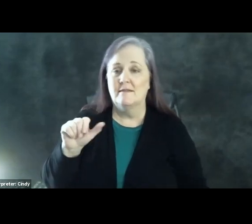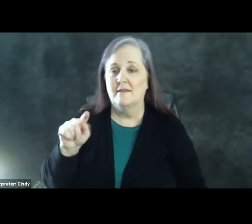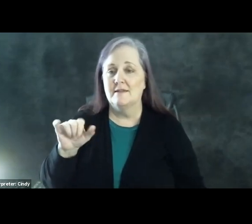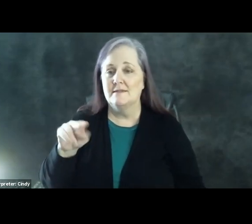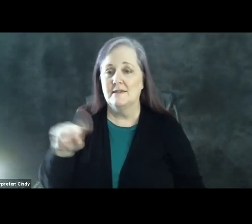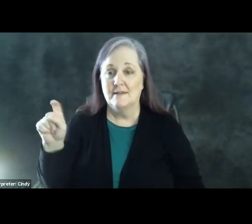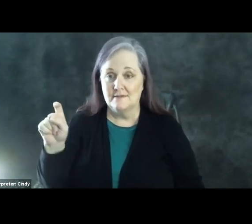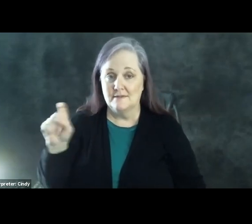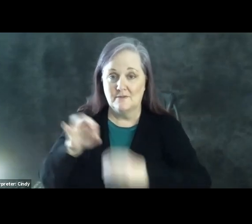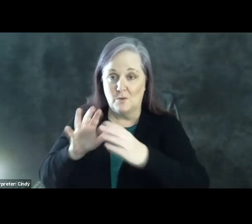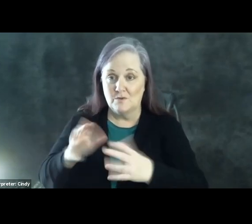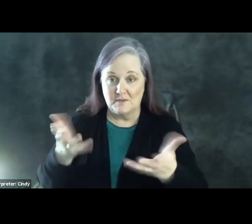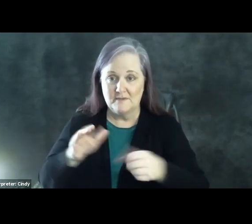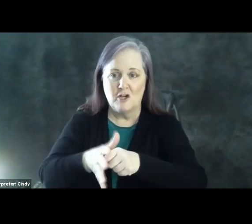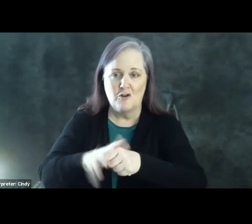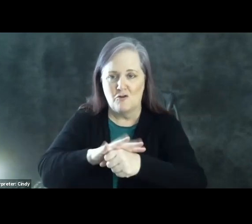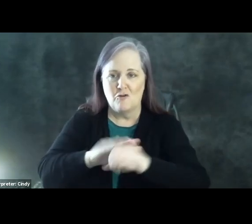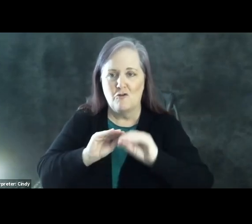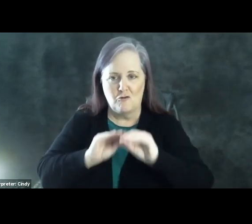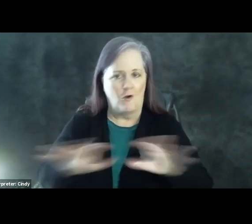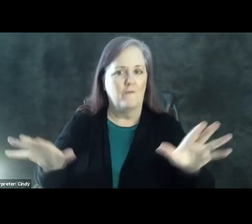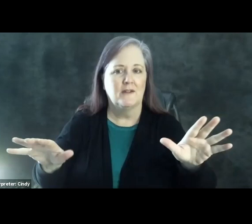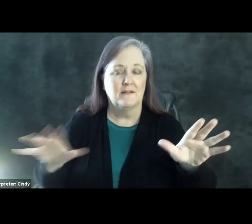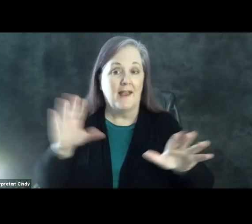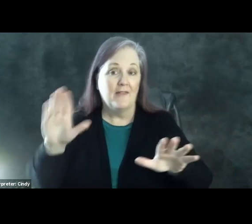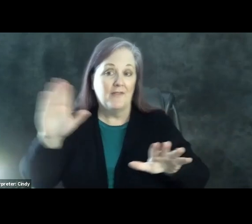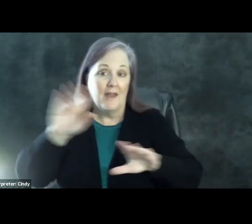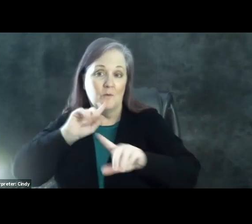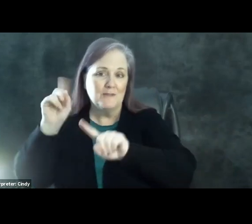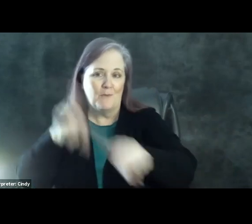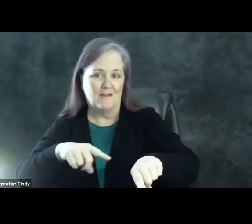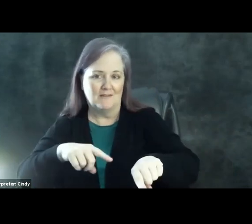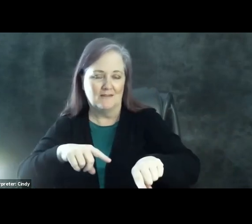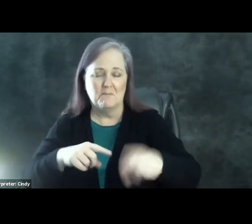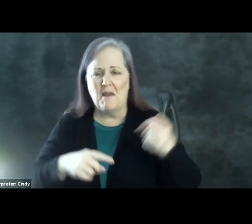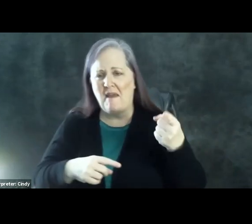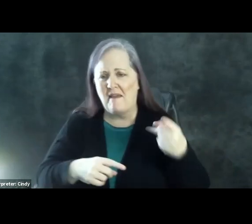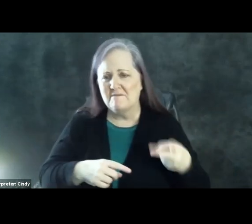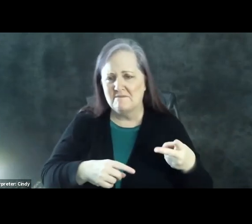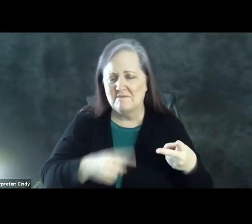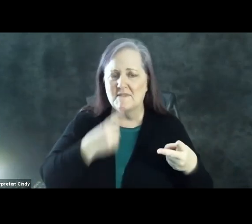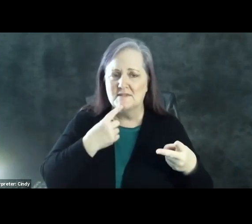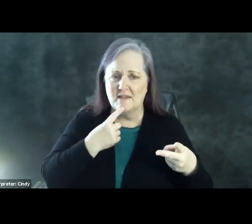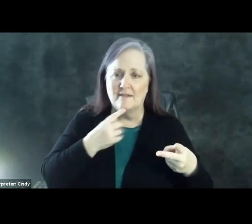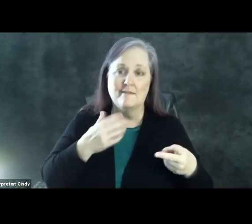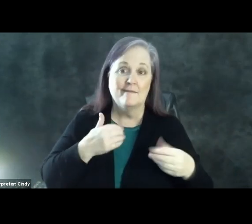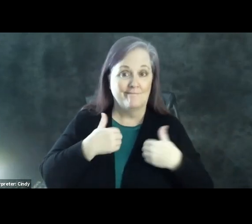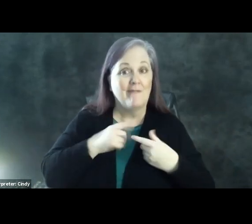voters in all of these polls is COVID and the response to COVID. Half of those polled said they had a friend